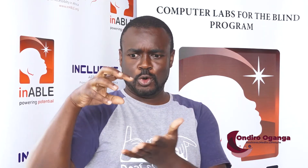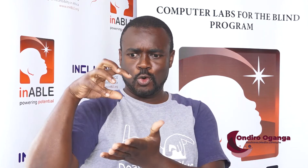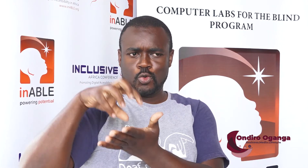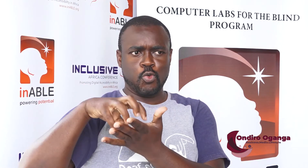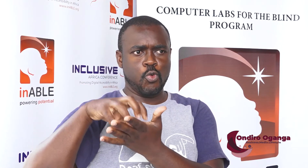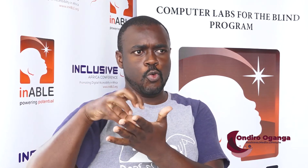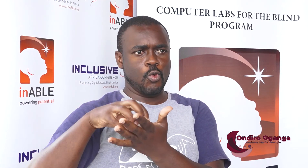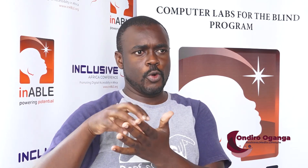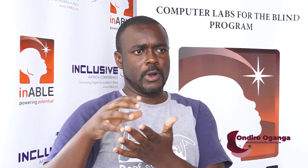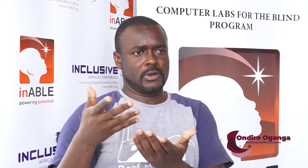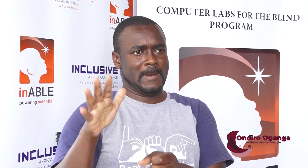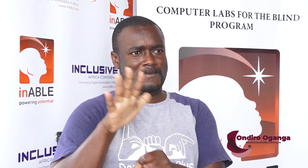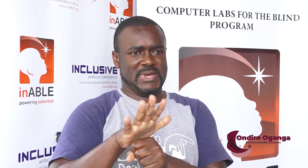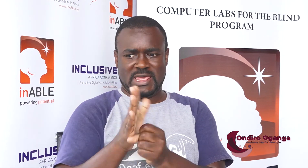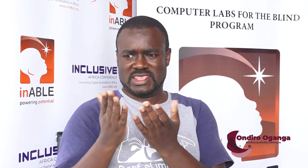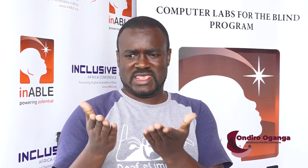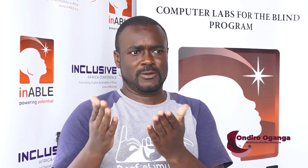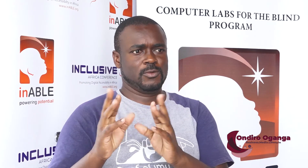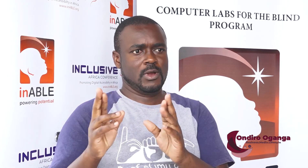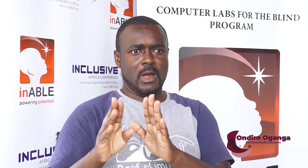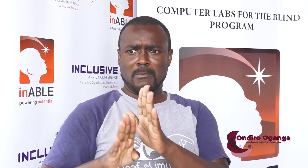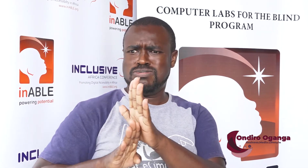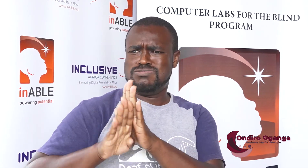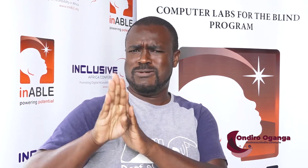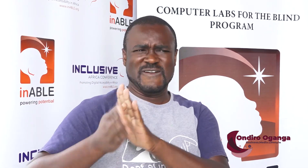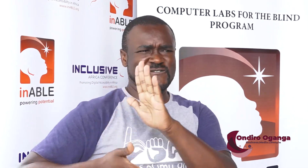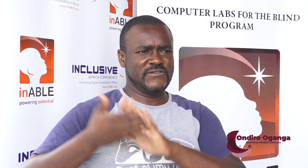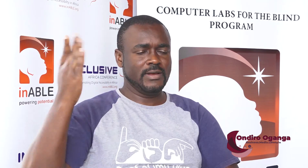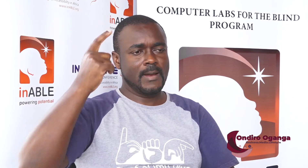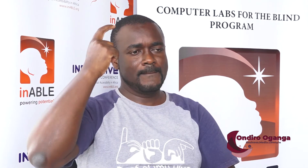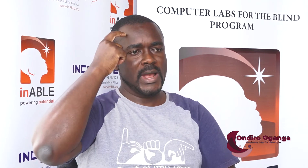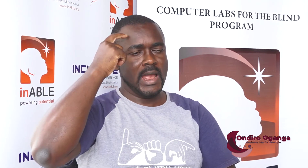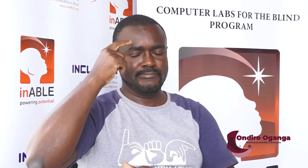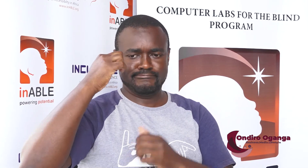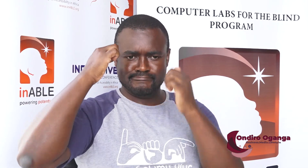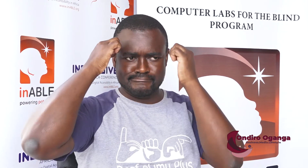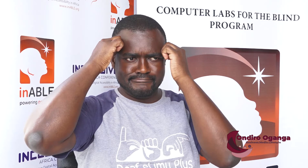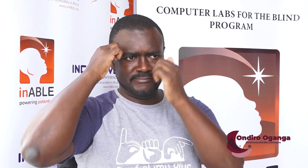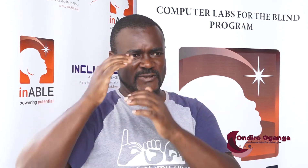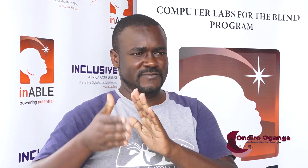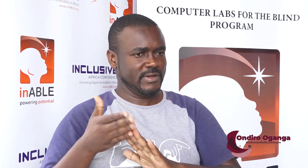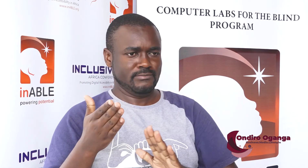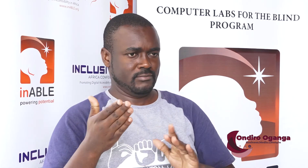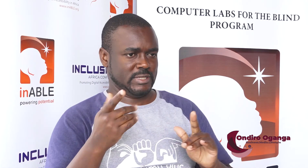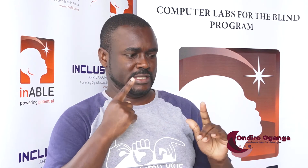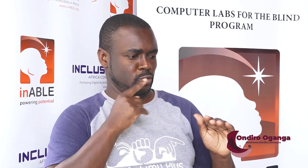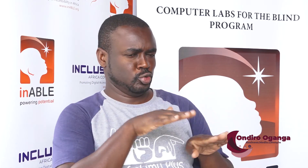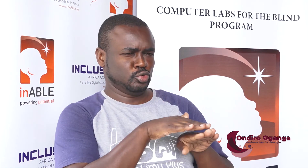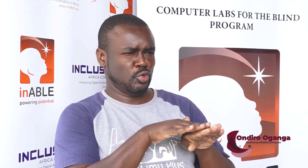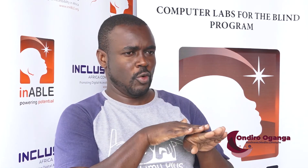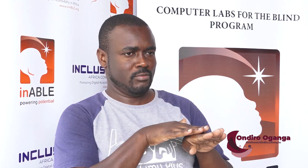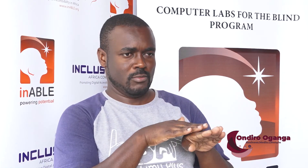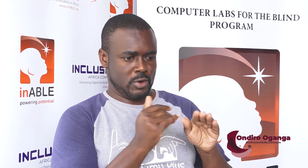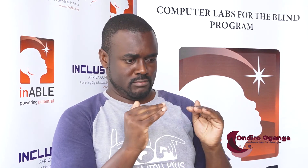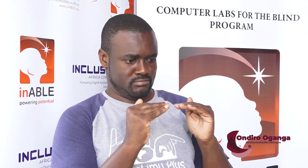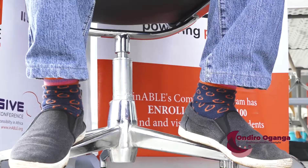We have a lot of content. We is accessible for the hearing kids. And it's being developed a lot and this helps with cognitive